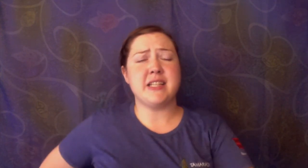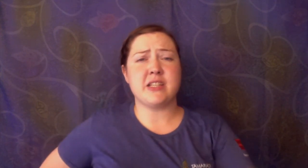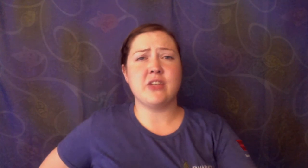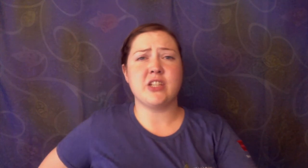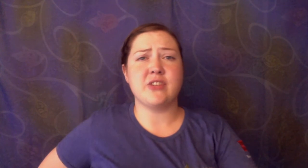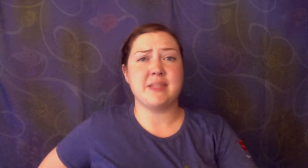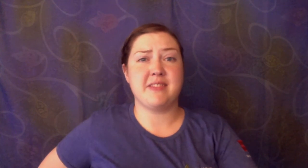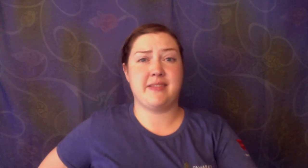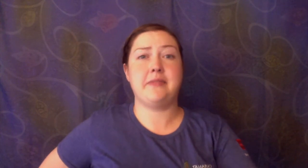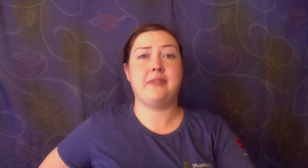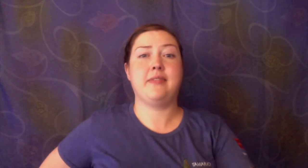creature is...